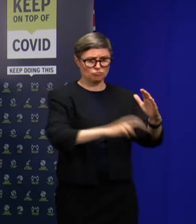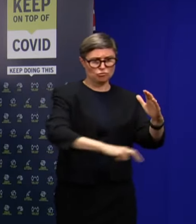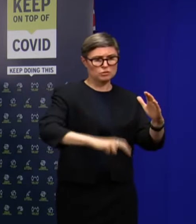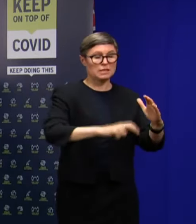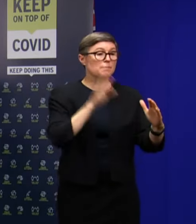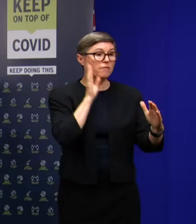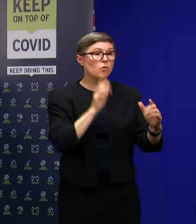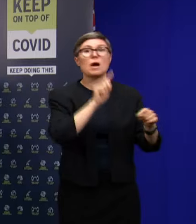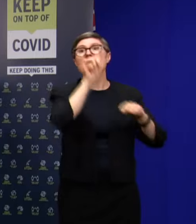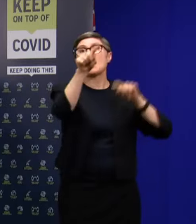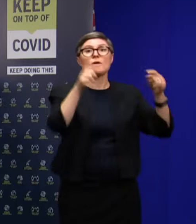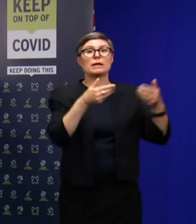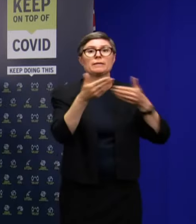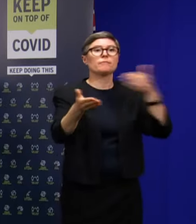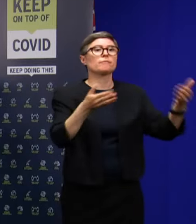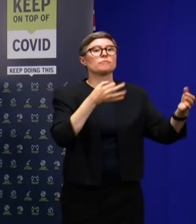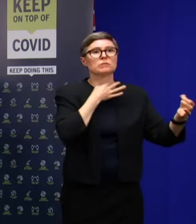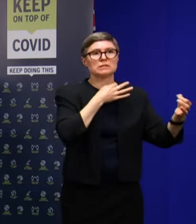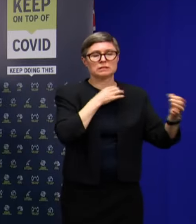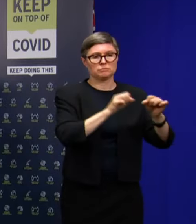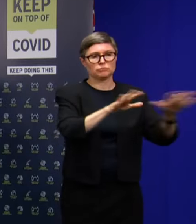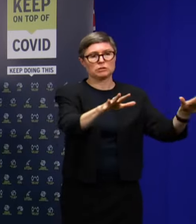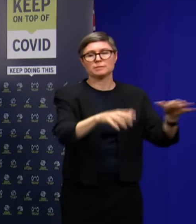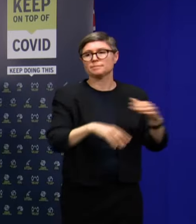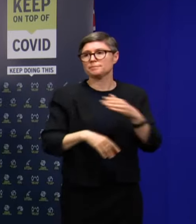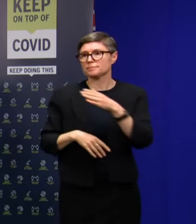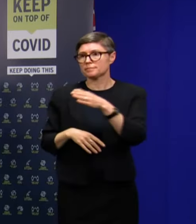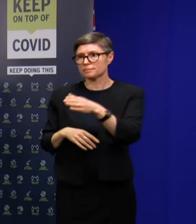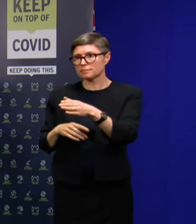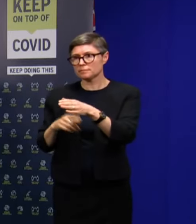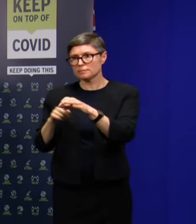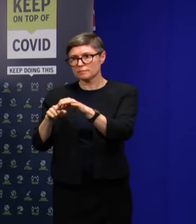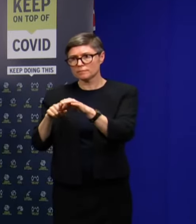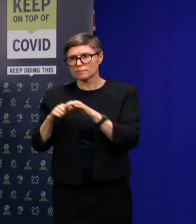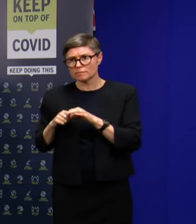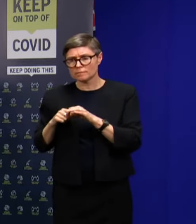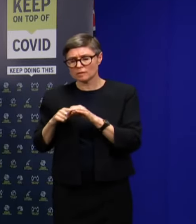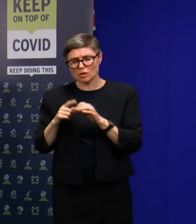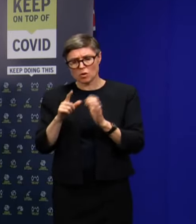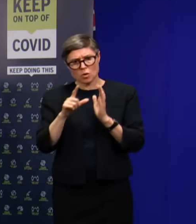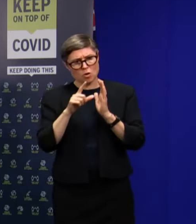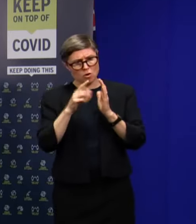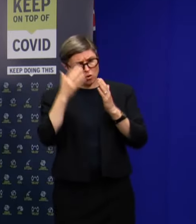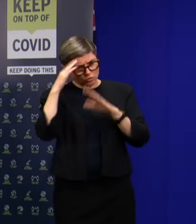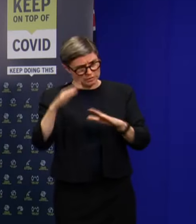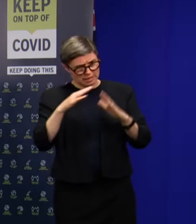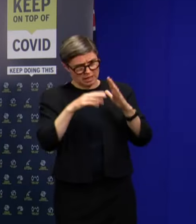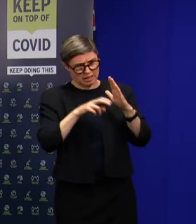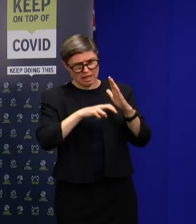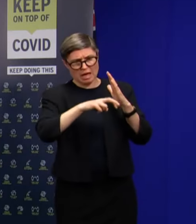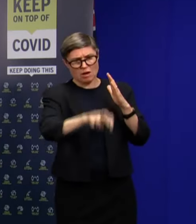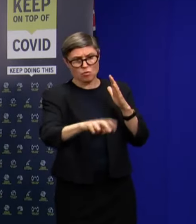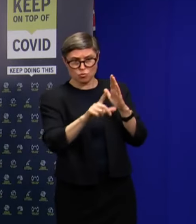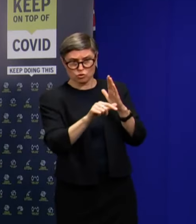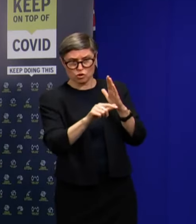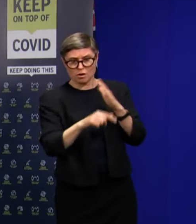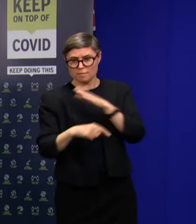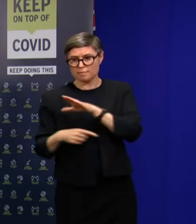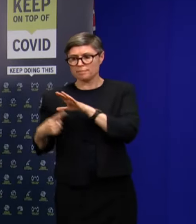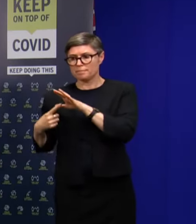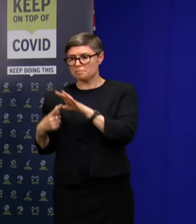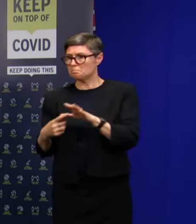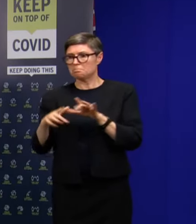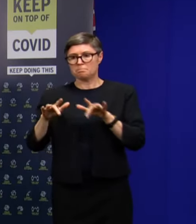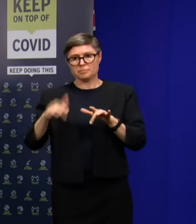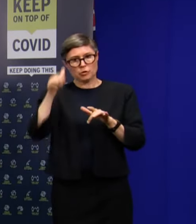a risk to the community. That's what quarantine is for. Do you know what time the man left the Travel Lodge yet? Uh, I don't know the